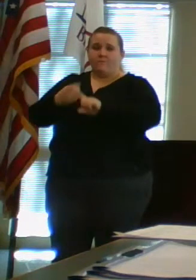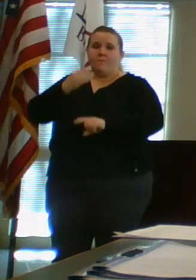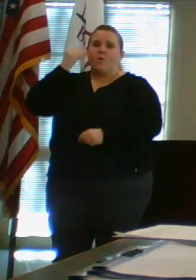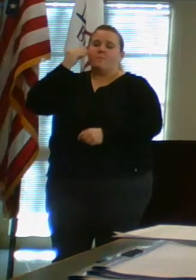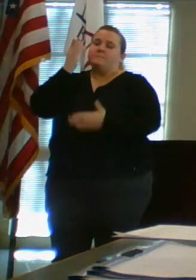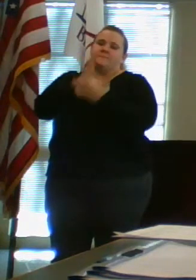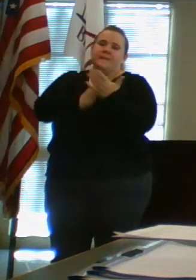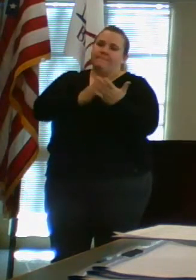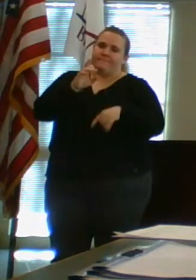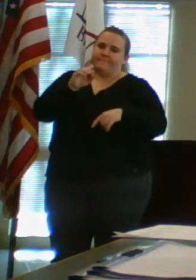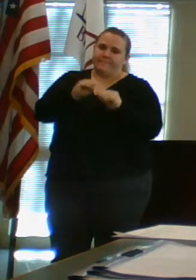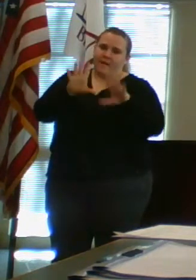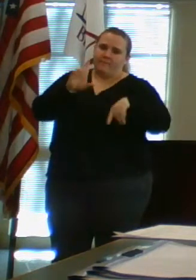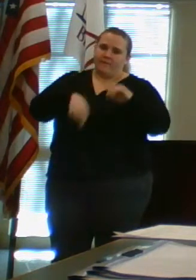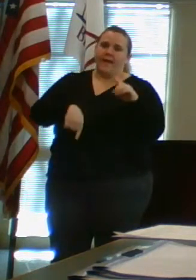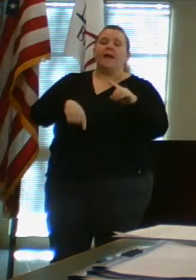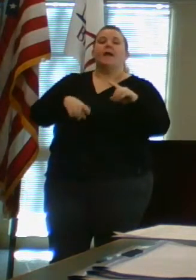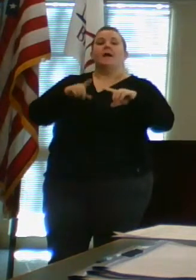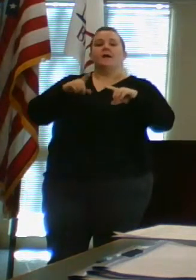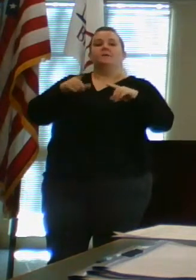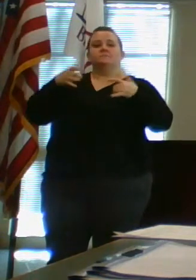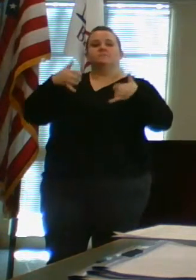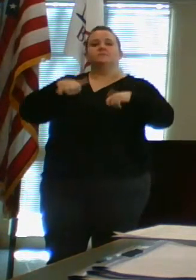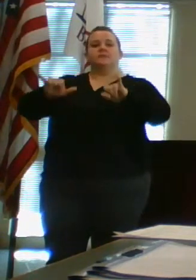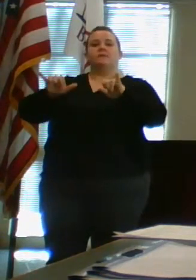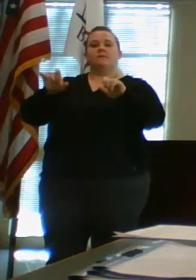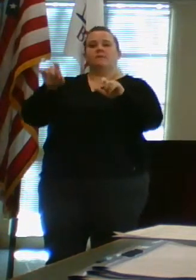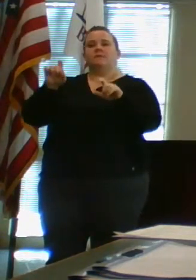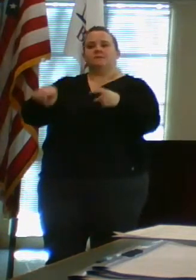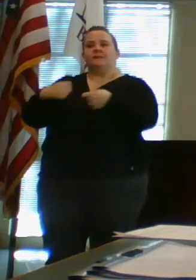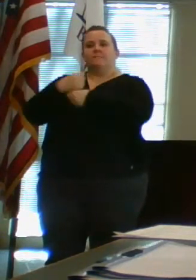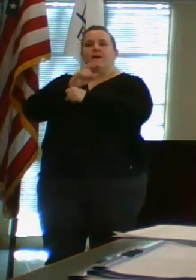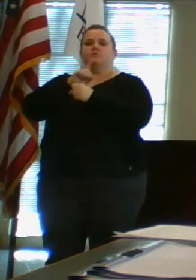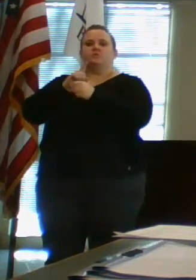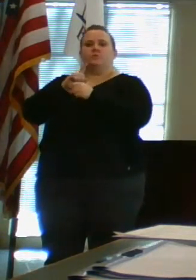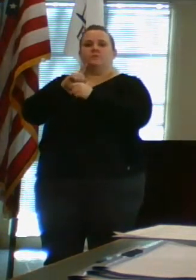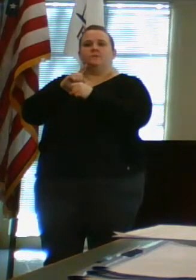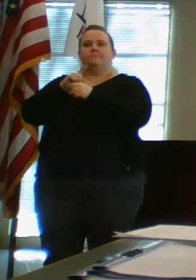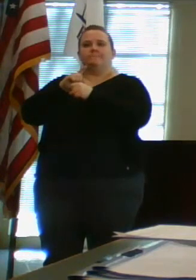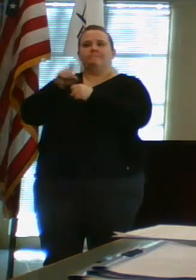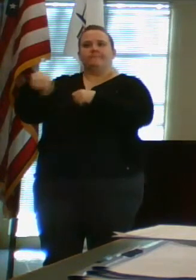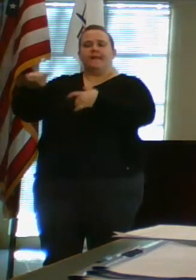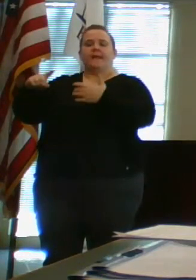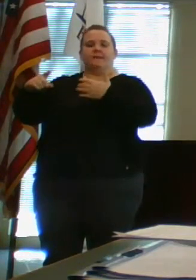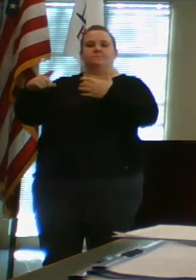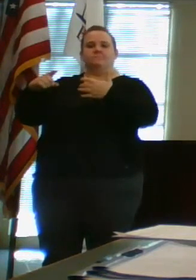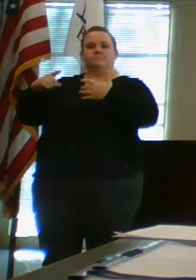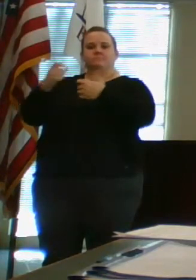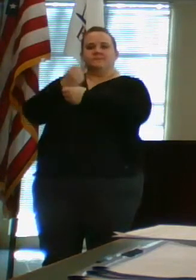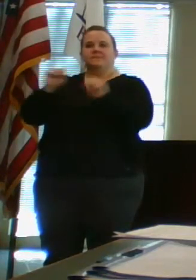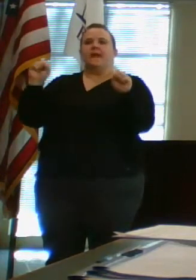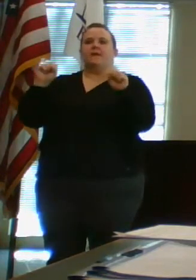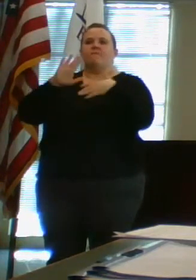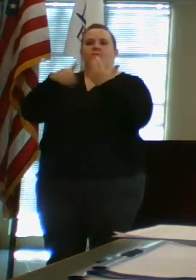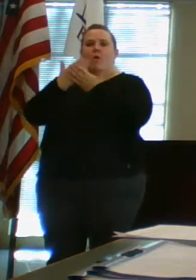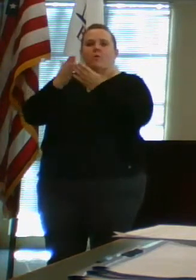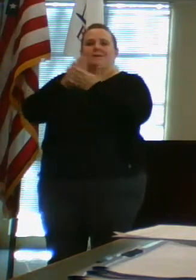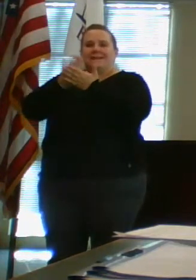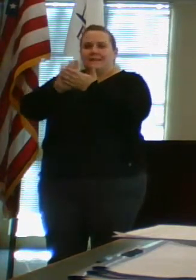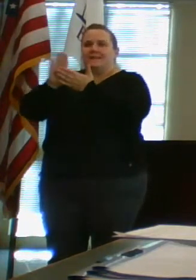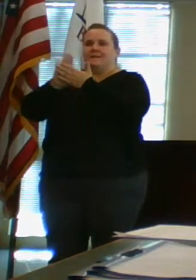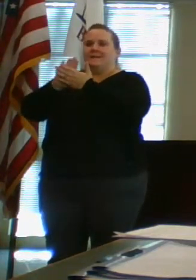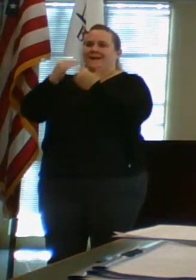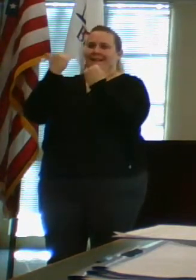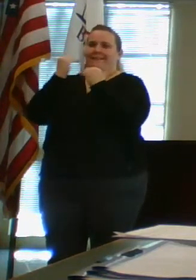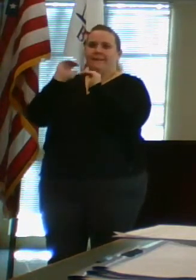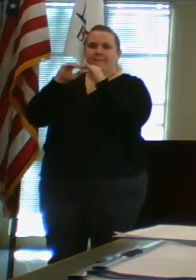can't do that, but they need to take the hygiene precautions and limit their exposure